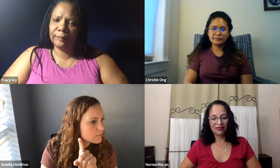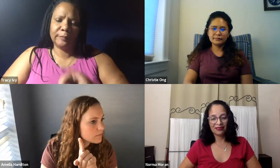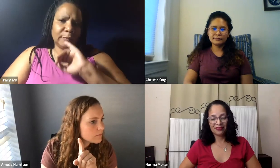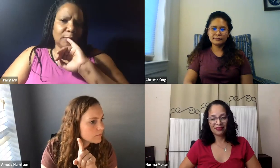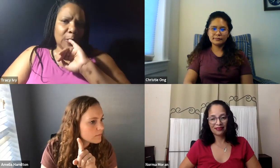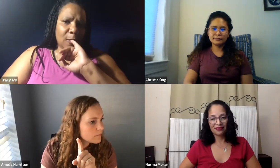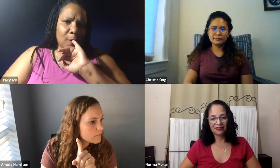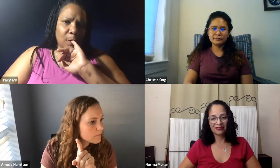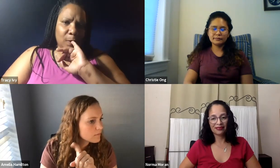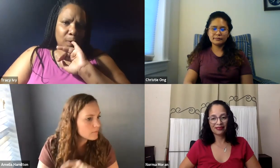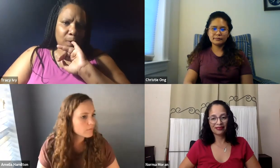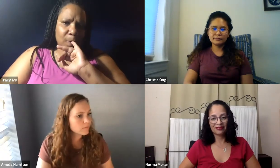answer for everyone.